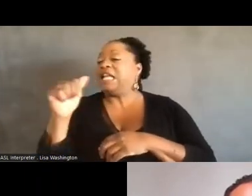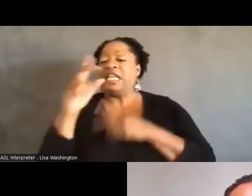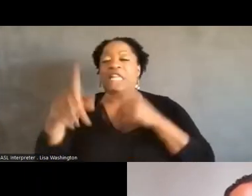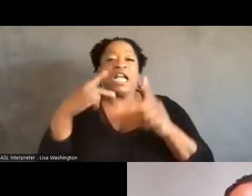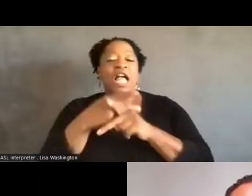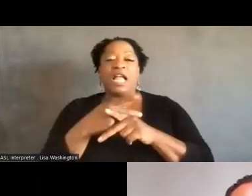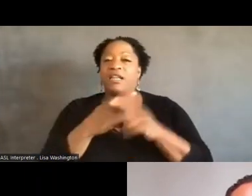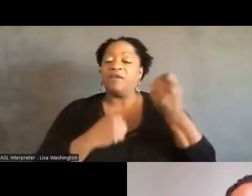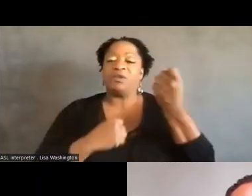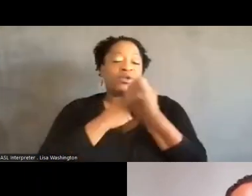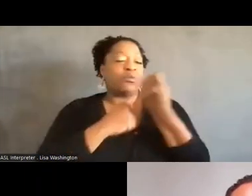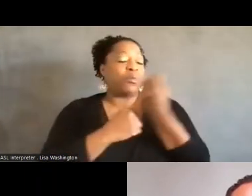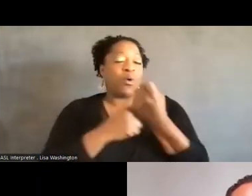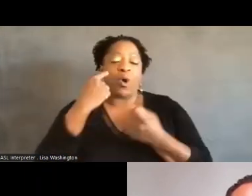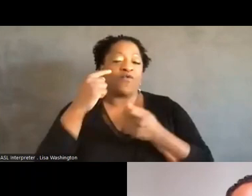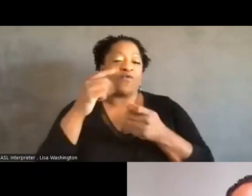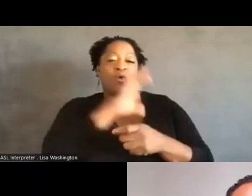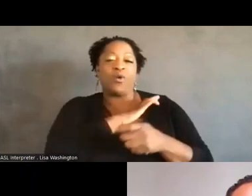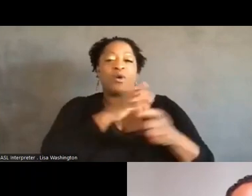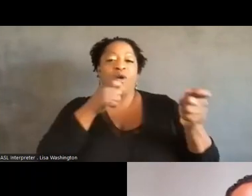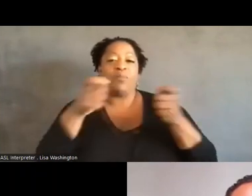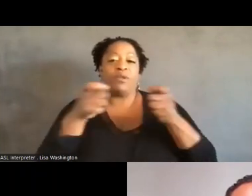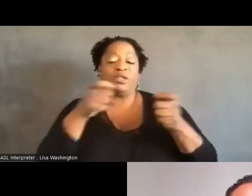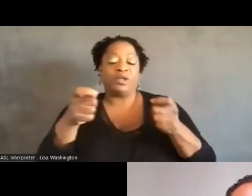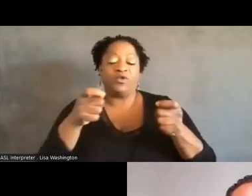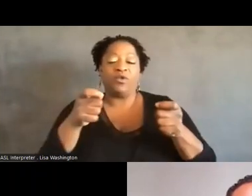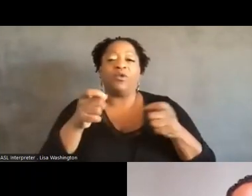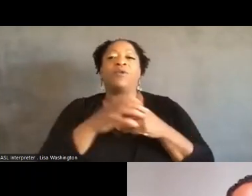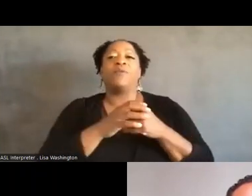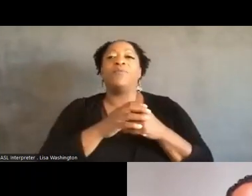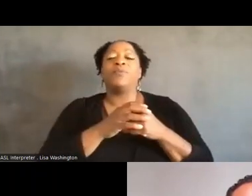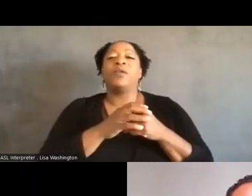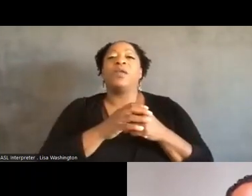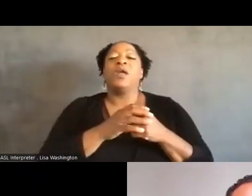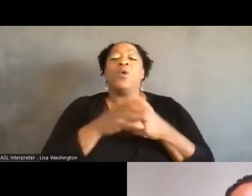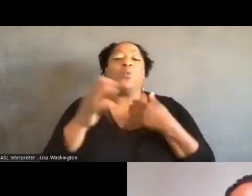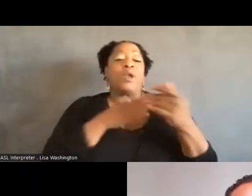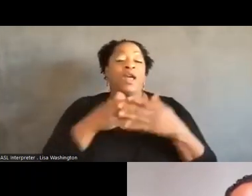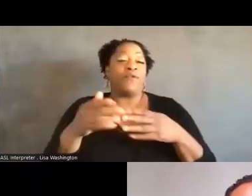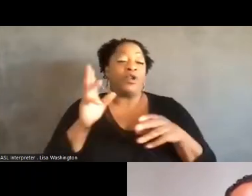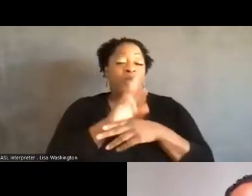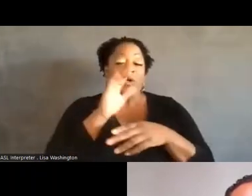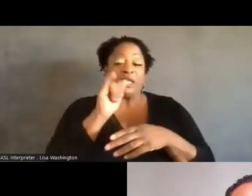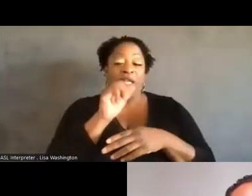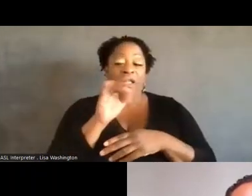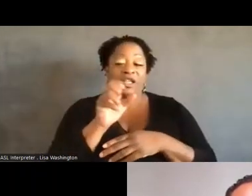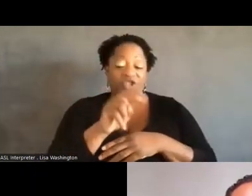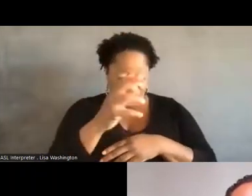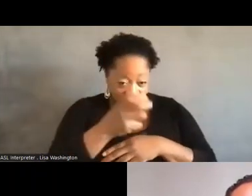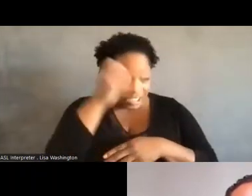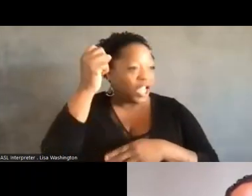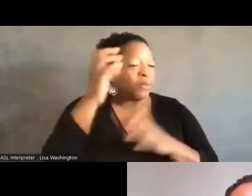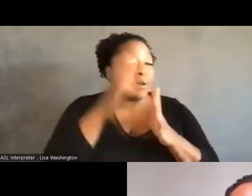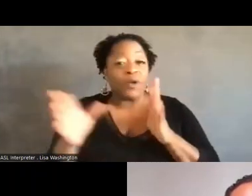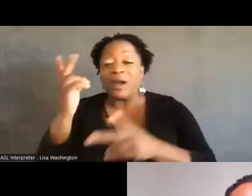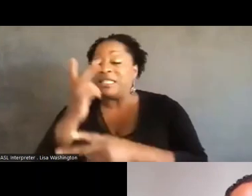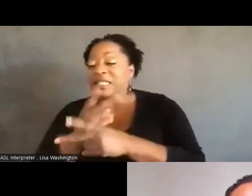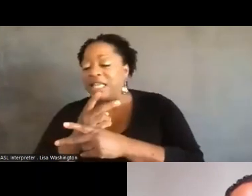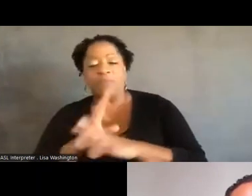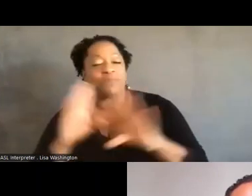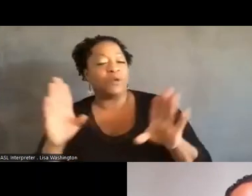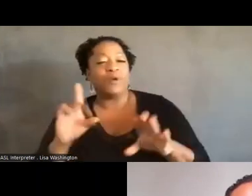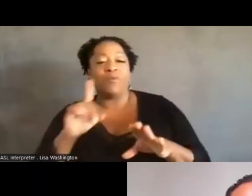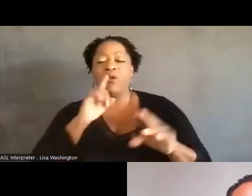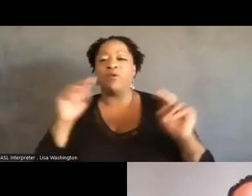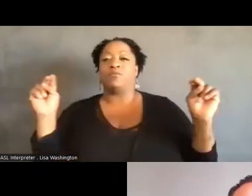of, you know, what they're using on injunctions away and keep the rest in place. And ultimately that's probably how we were able